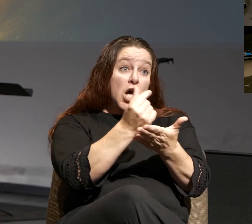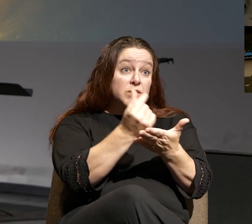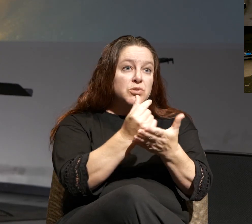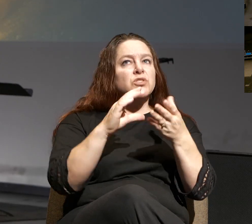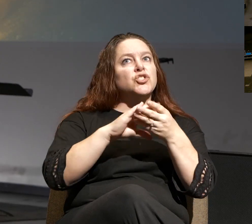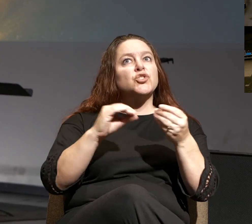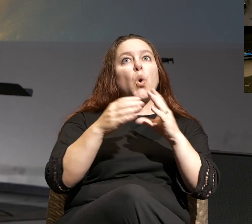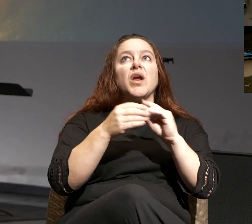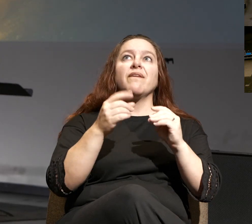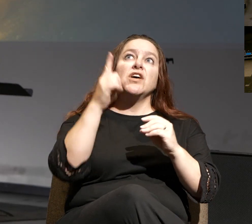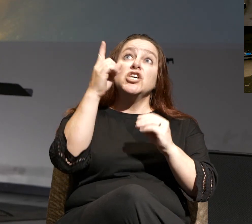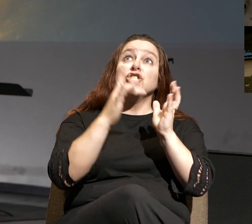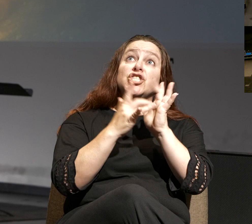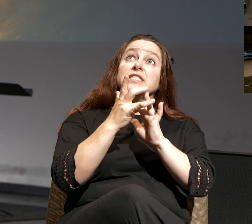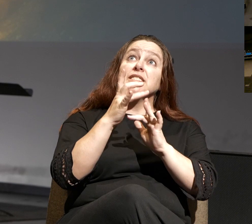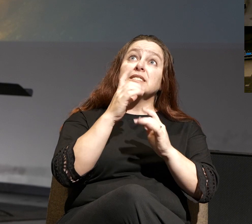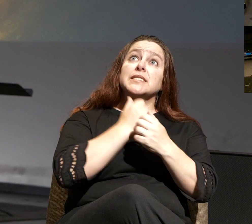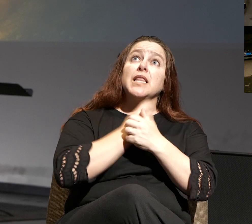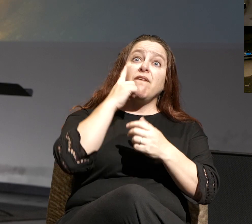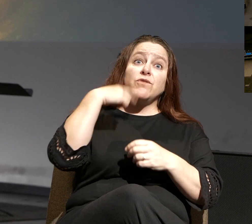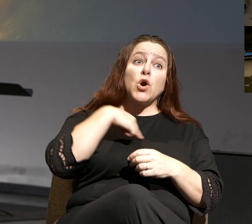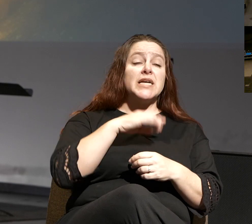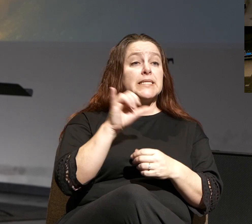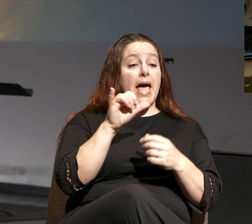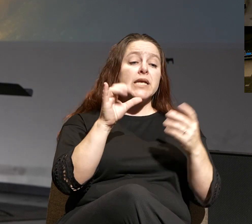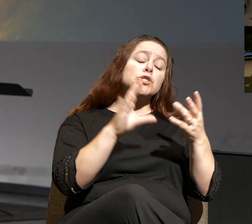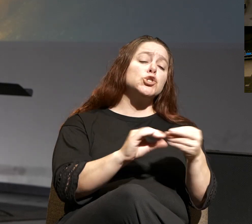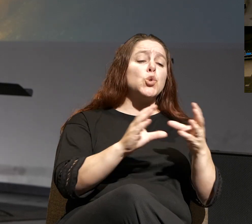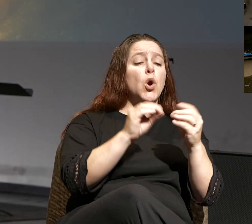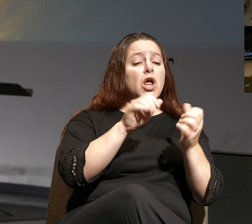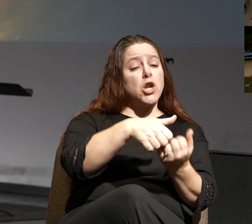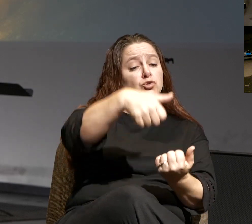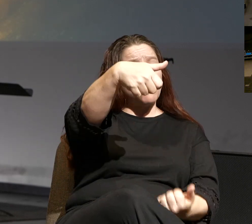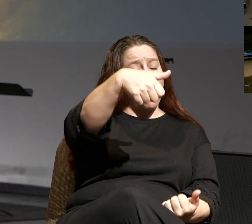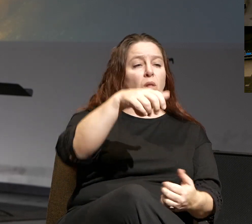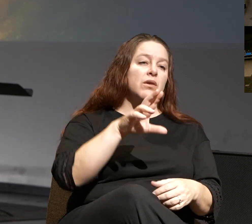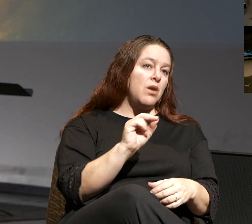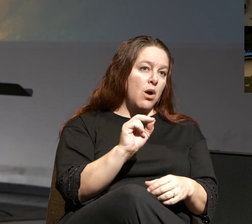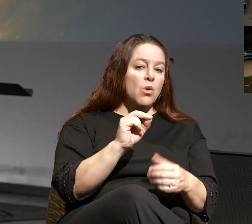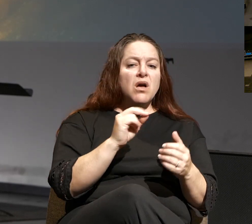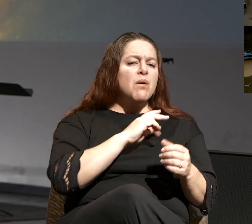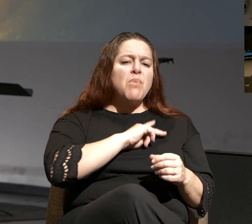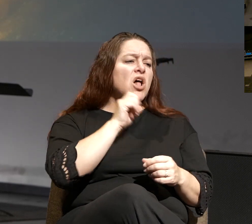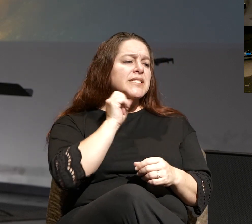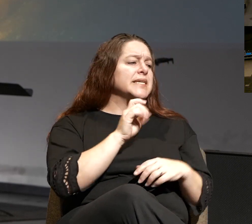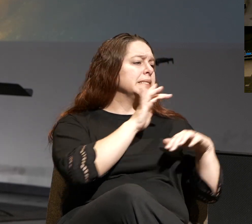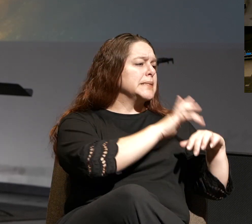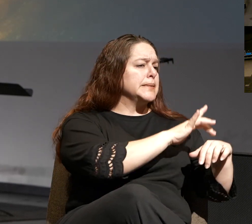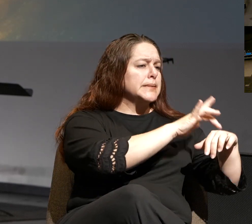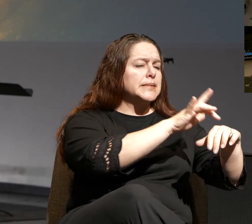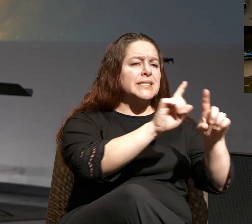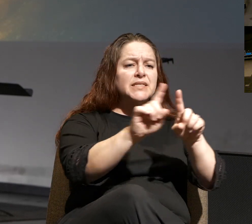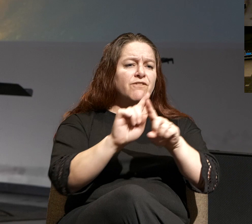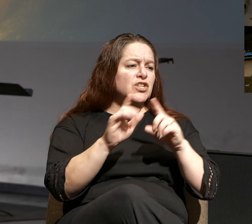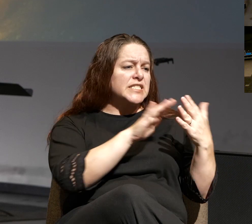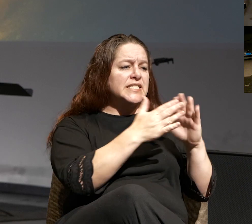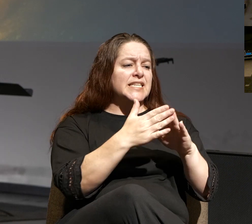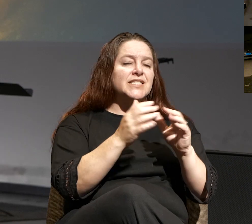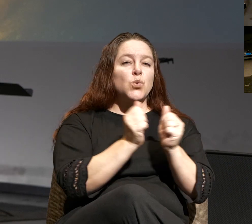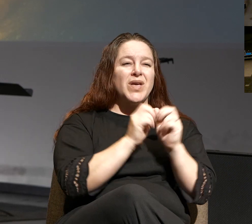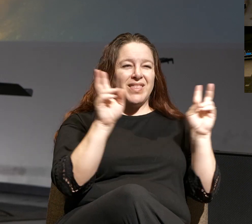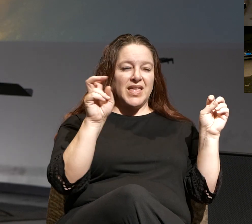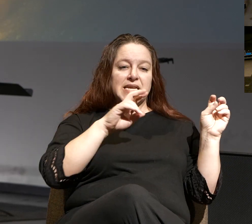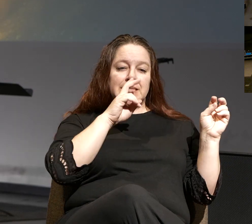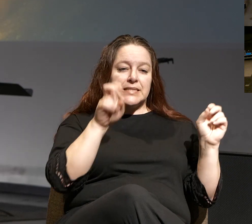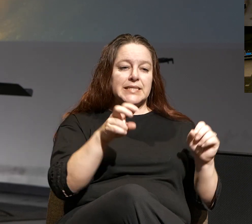just some story on a scroll. Paul doesn't go town to town, city to city, country to country, with his snake oil wagon,